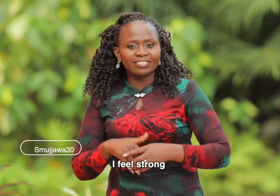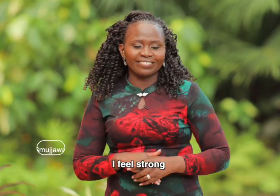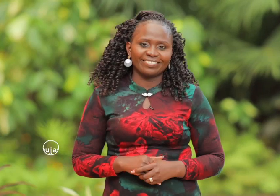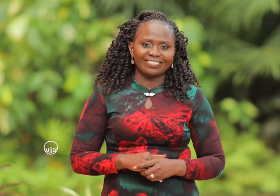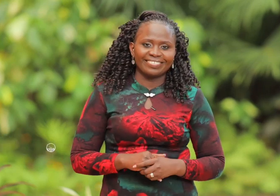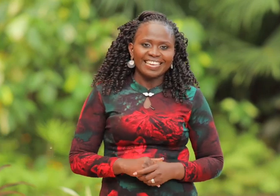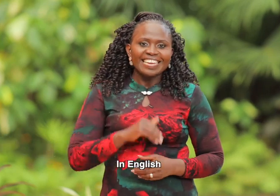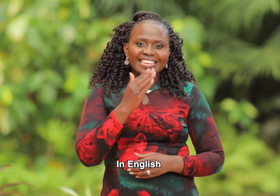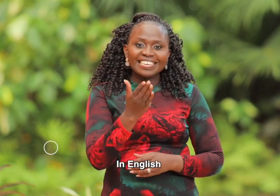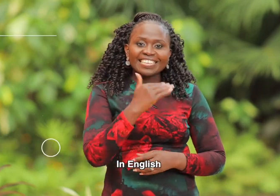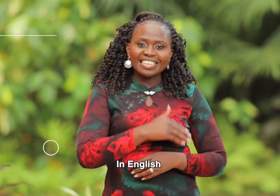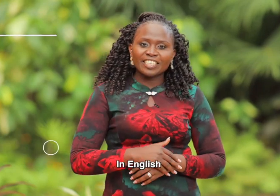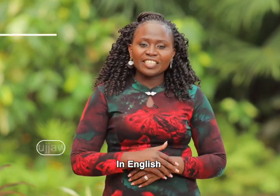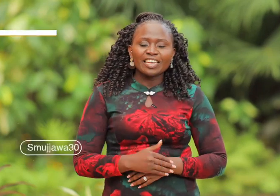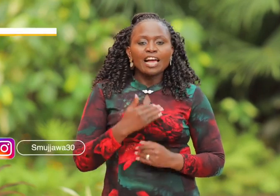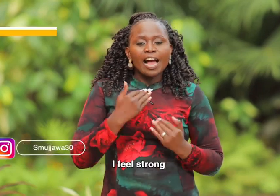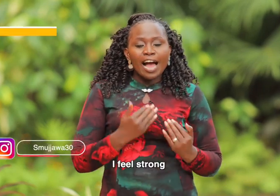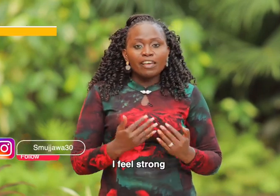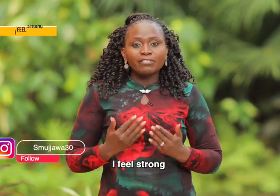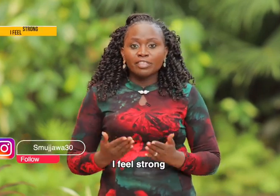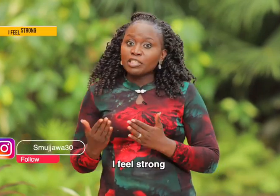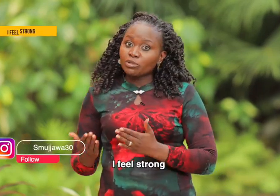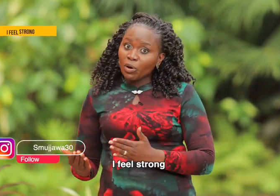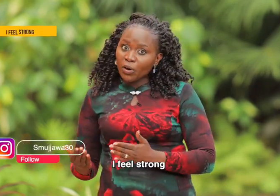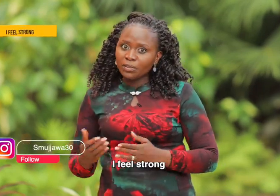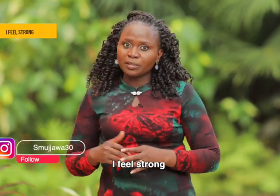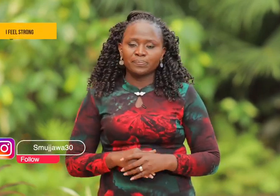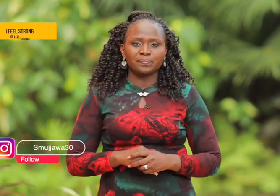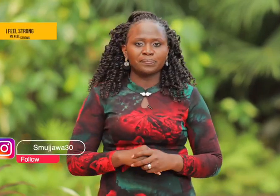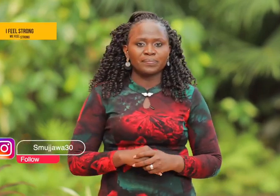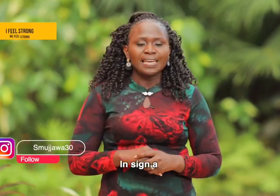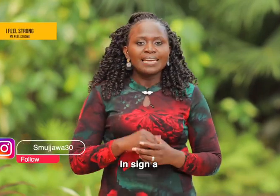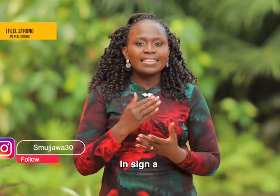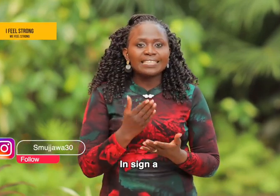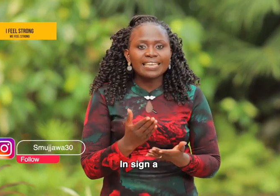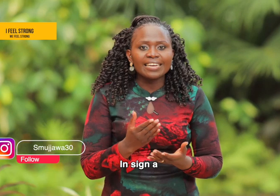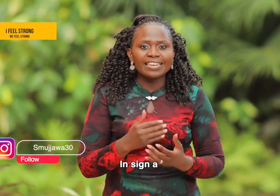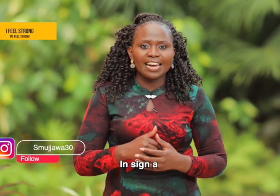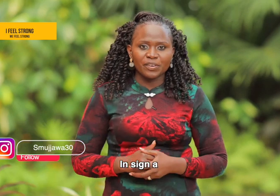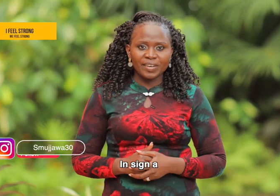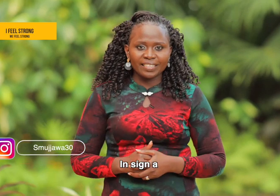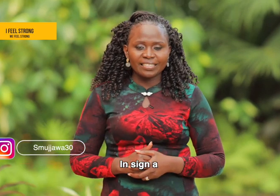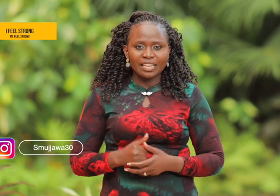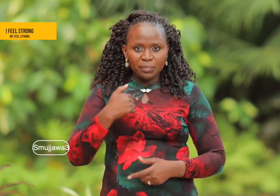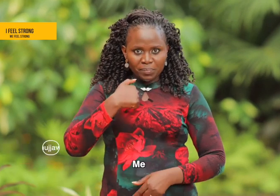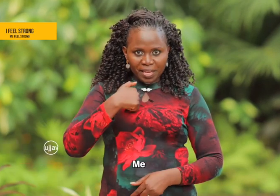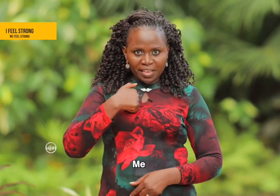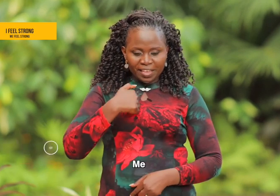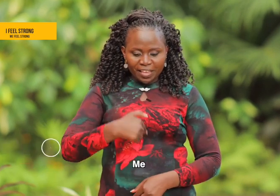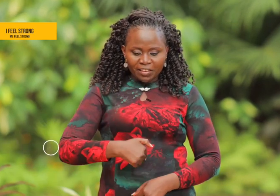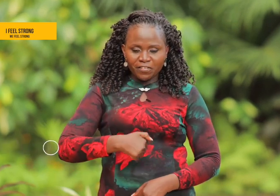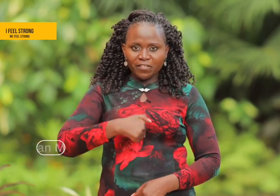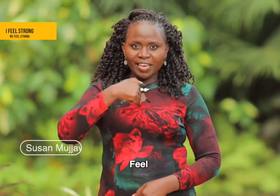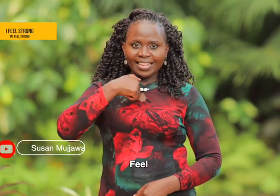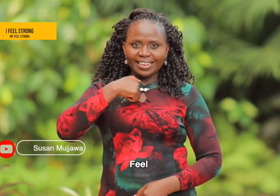in English I feel strong in sign language me feel